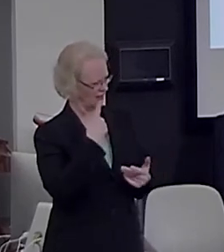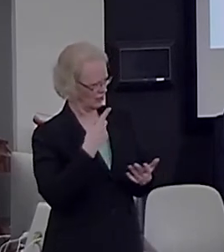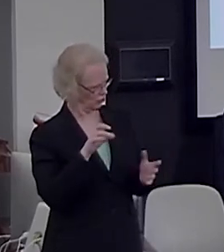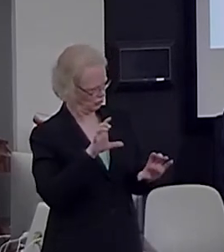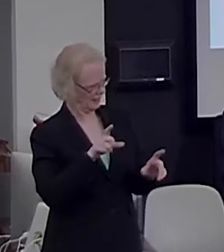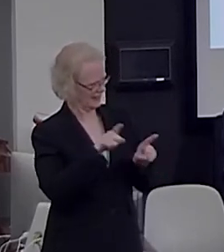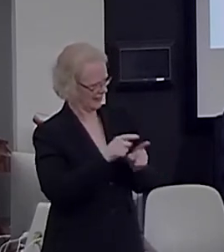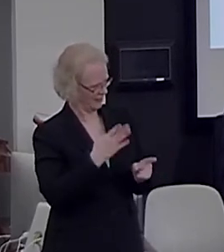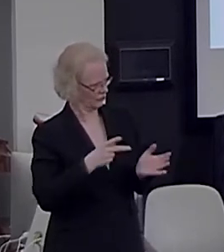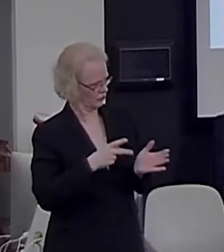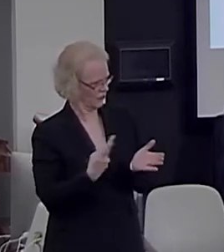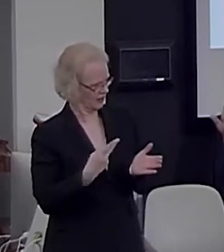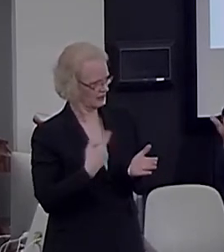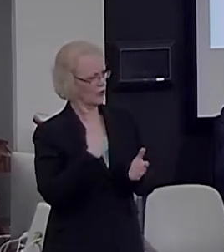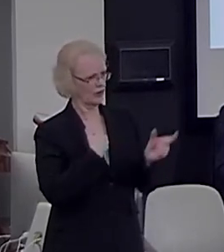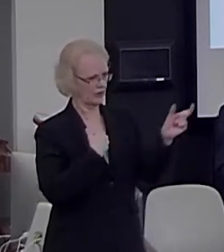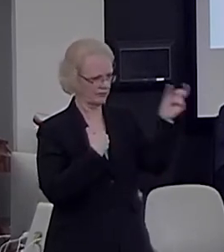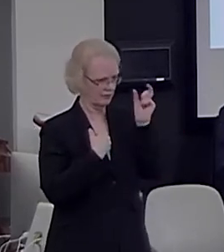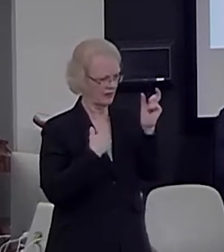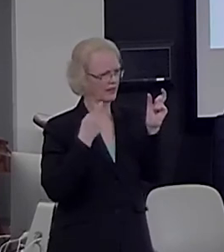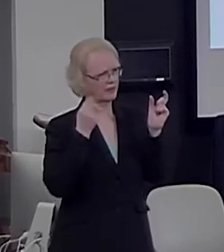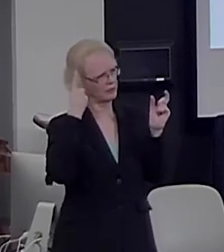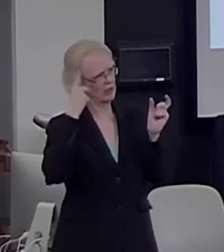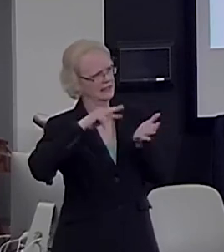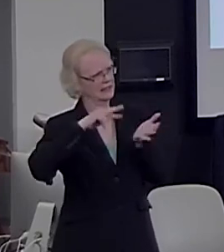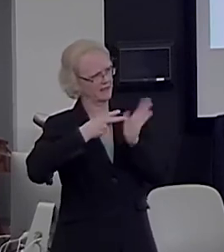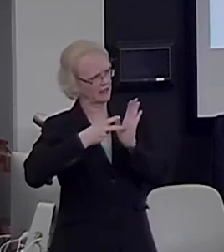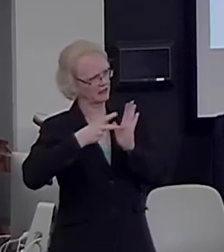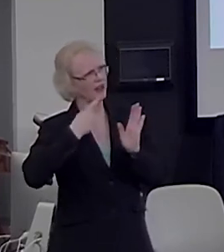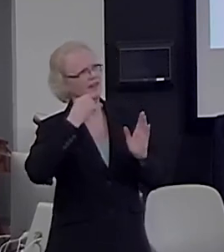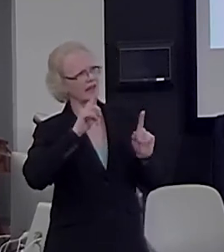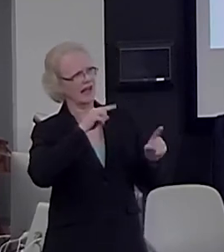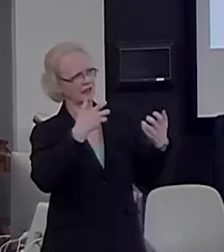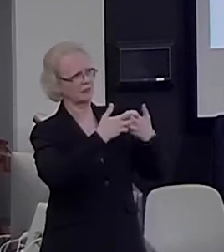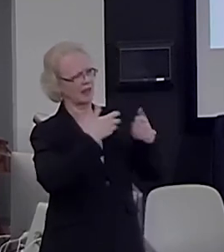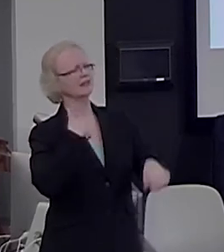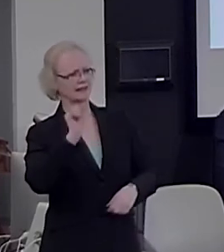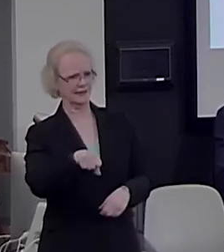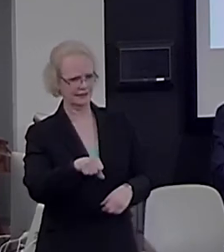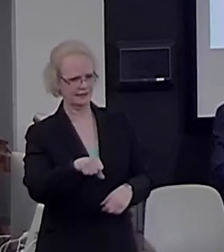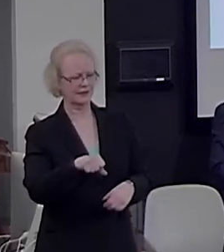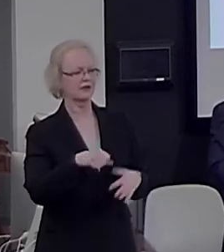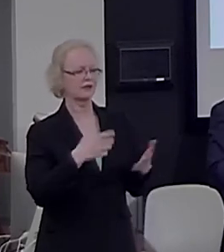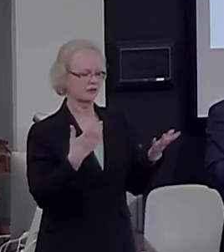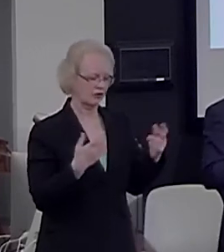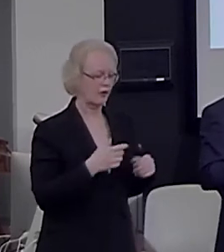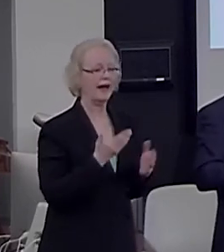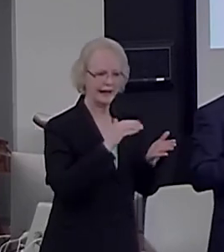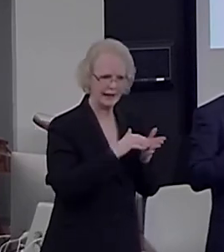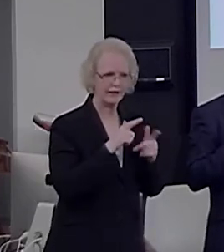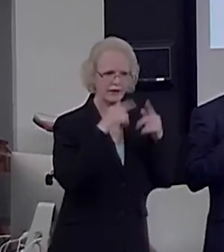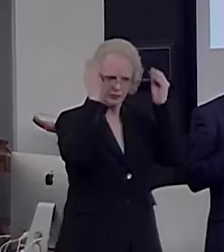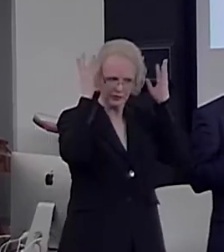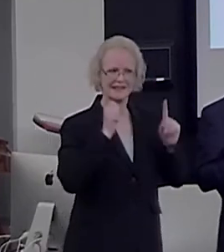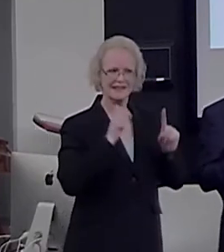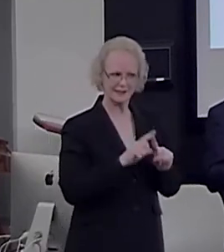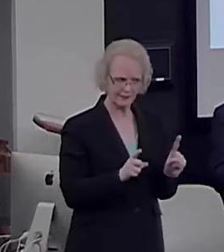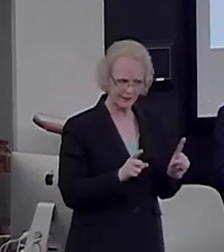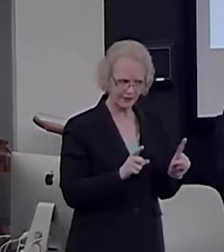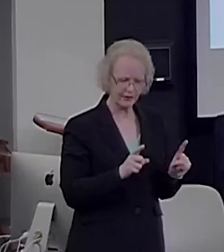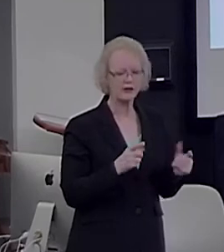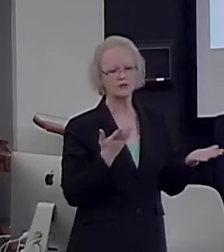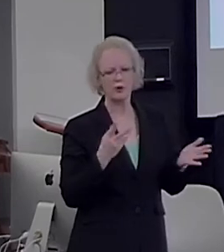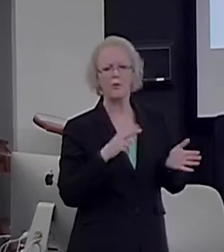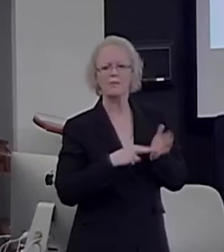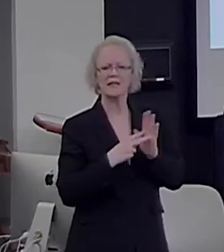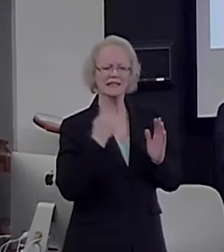definition and then we're saying, yes. Well, nevertheless, the networks are very different, once again. So, I think there's something very fundamental